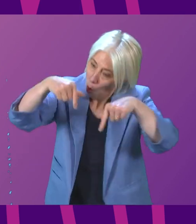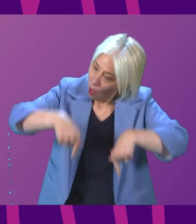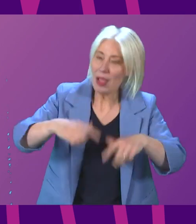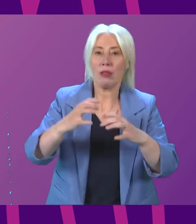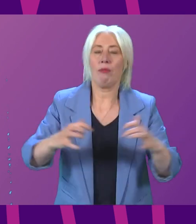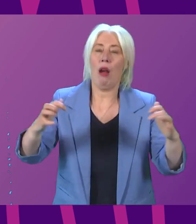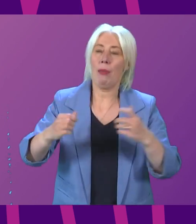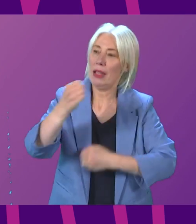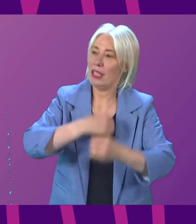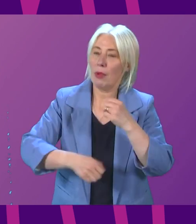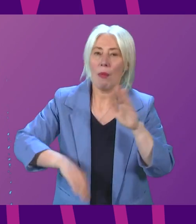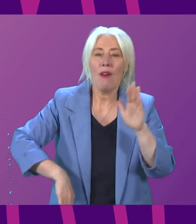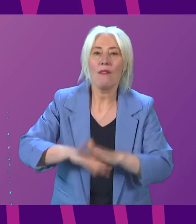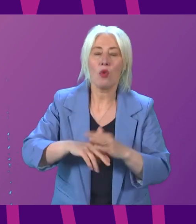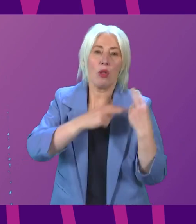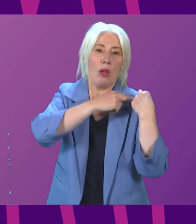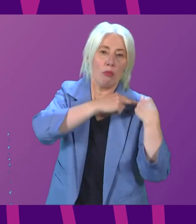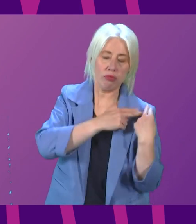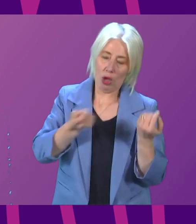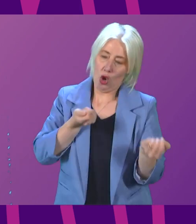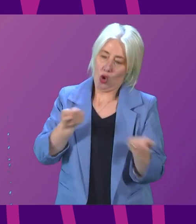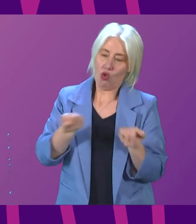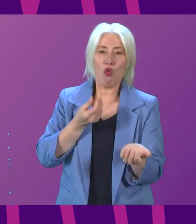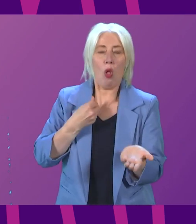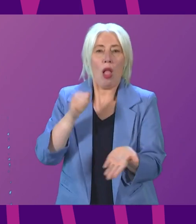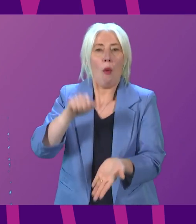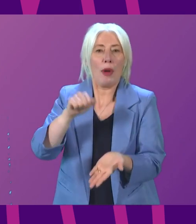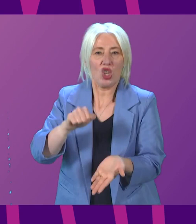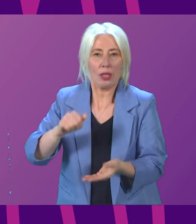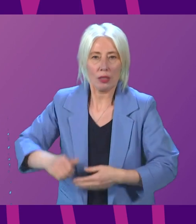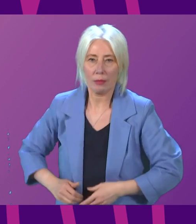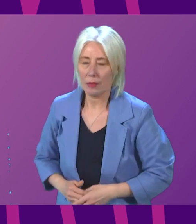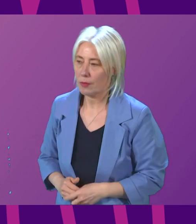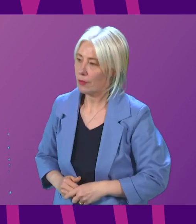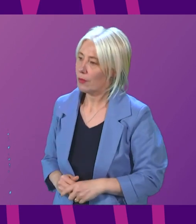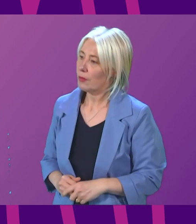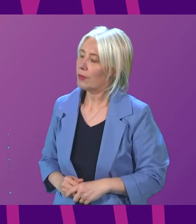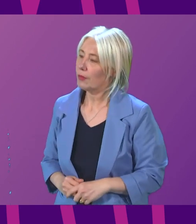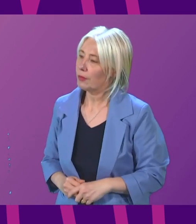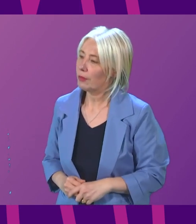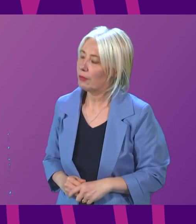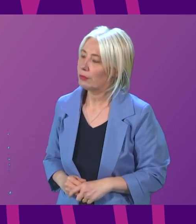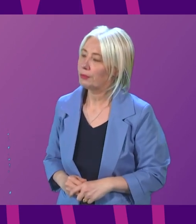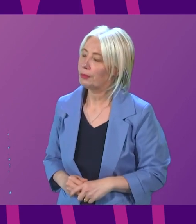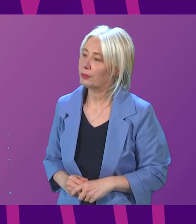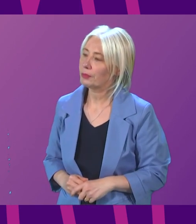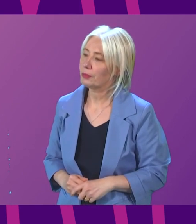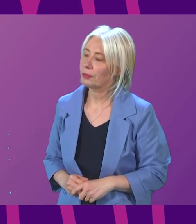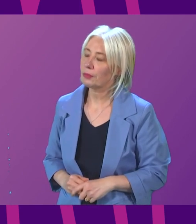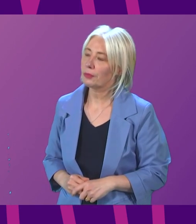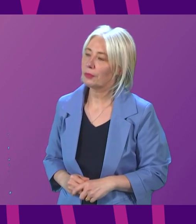having full fiscal and financial control over our own budgets. Question number five, Sarah Boyer.